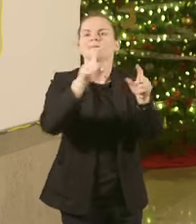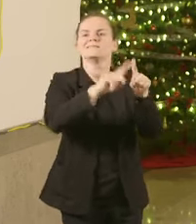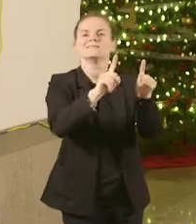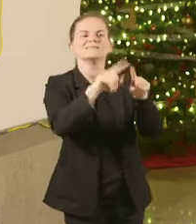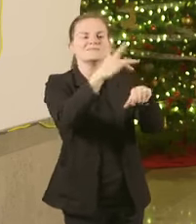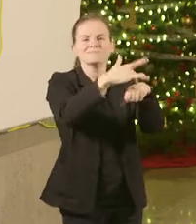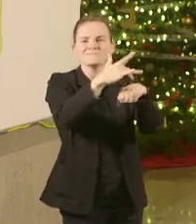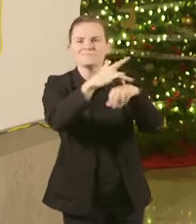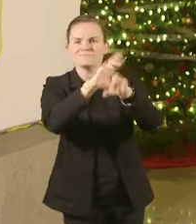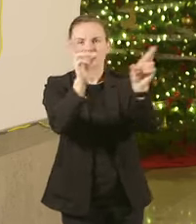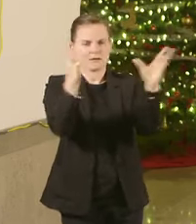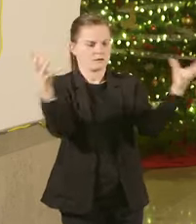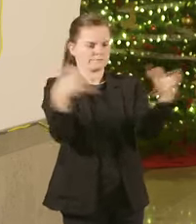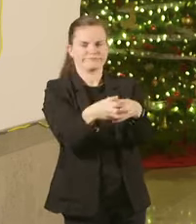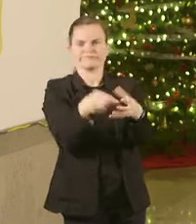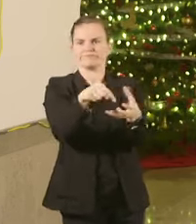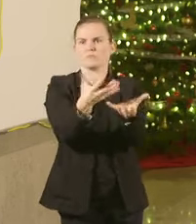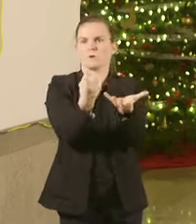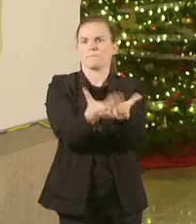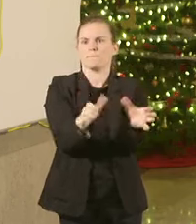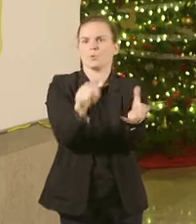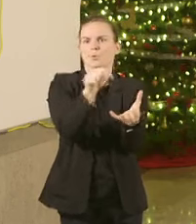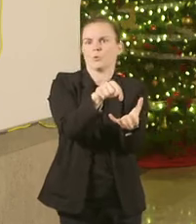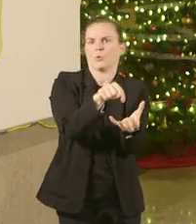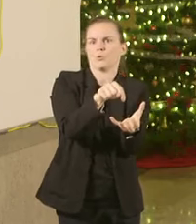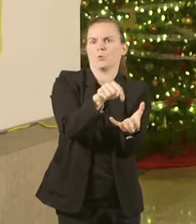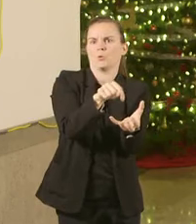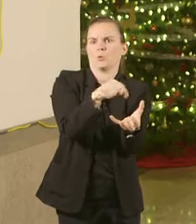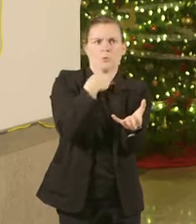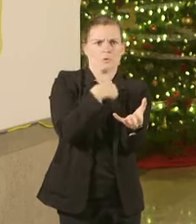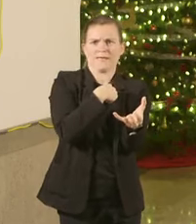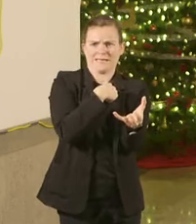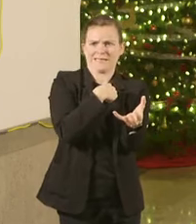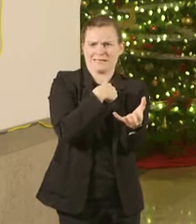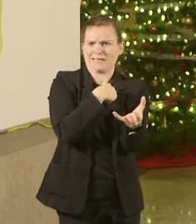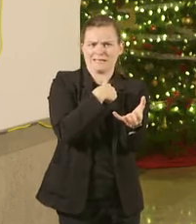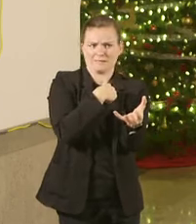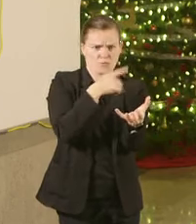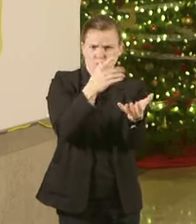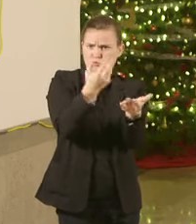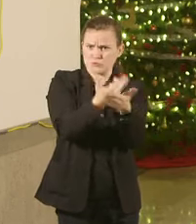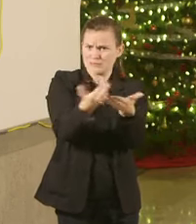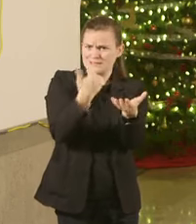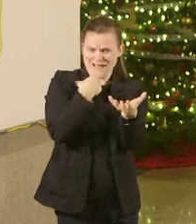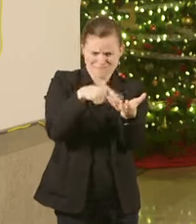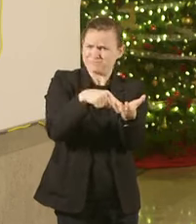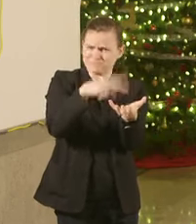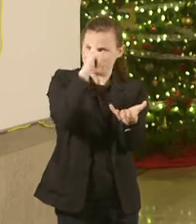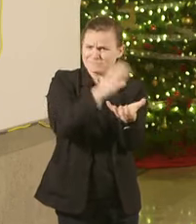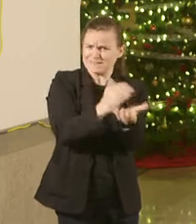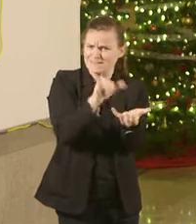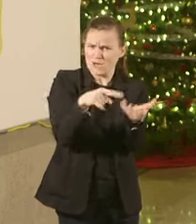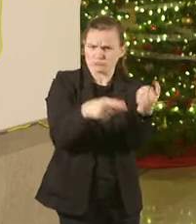can we get the CARES Act funding to do this? And we believe we do have those resources And we definitely believe we have it now with the supplemental